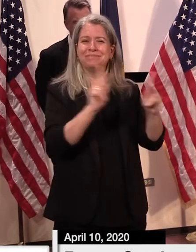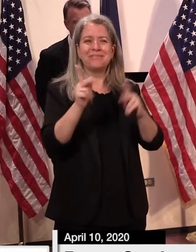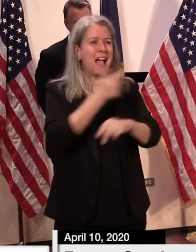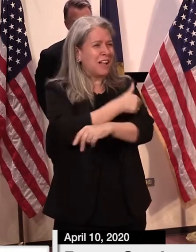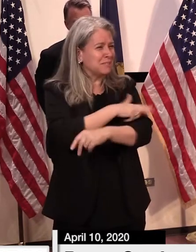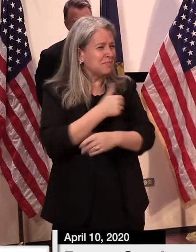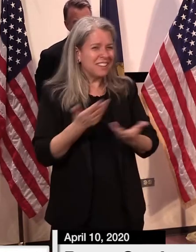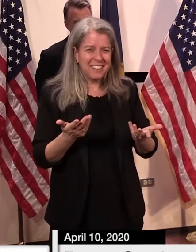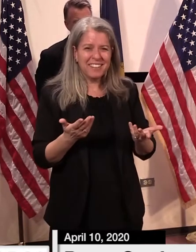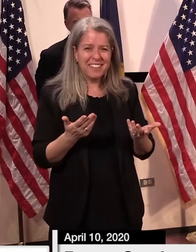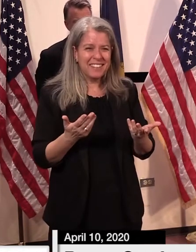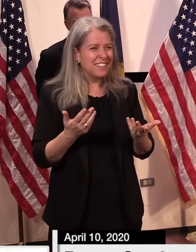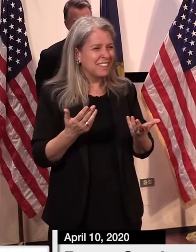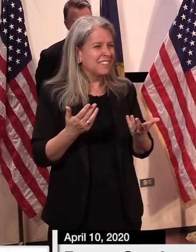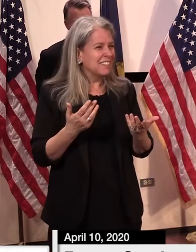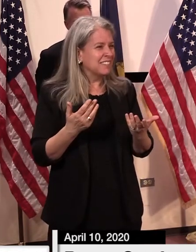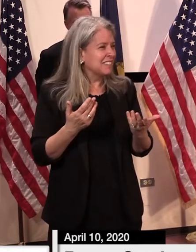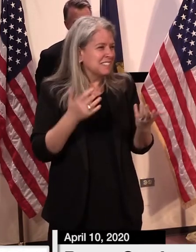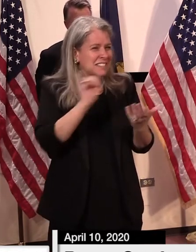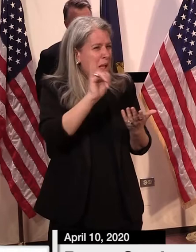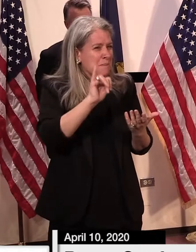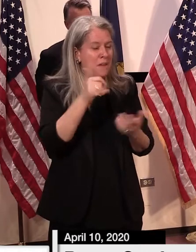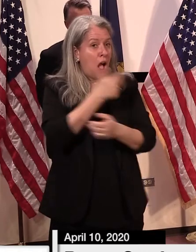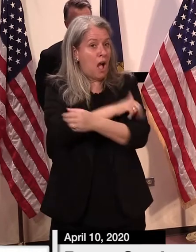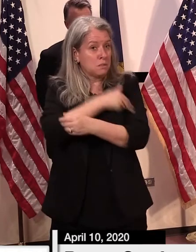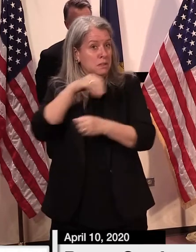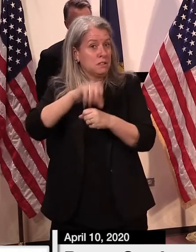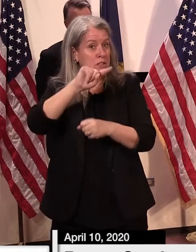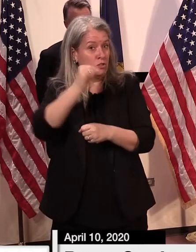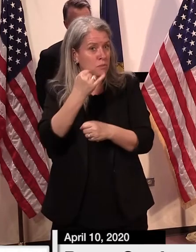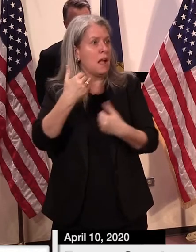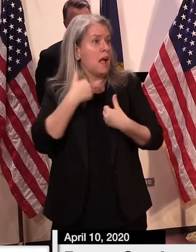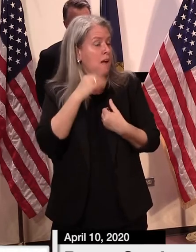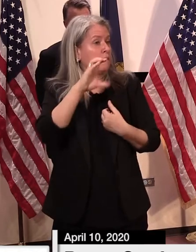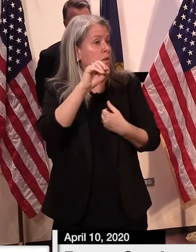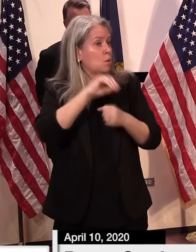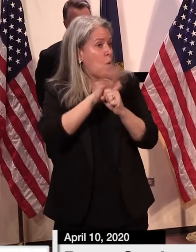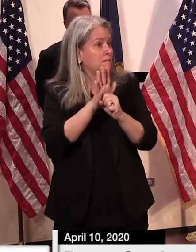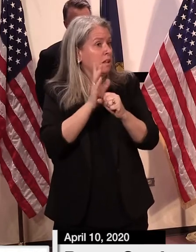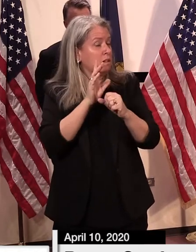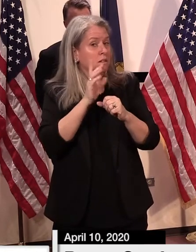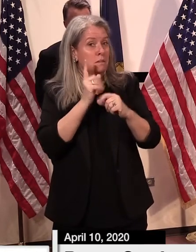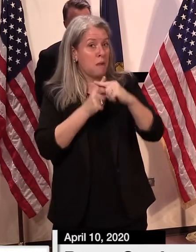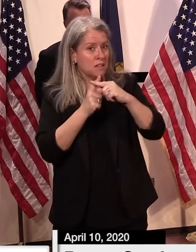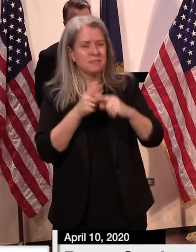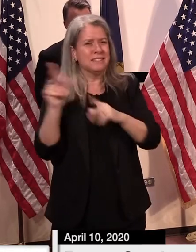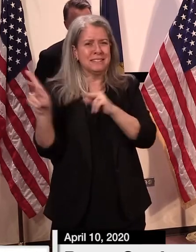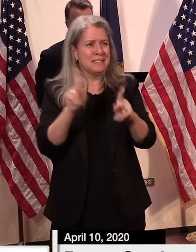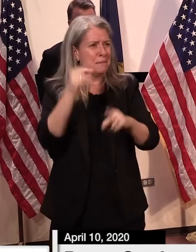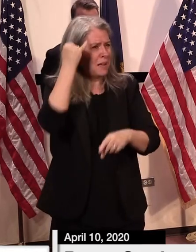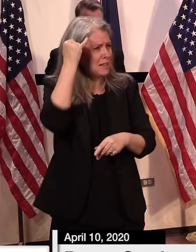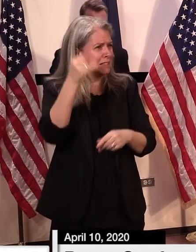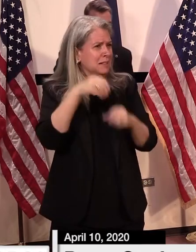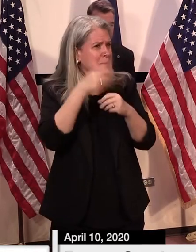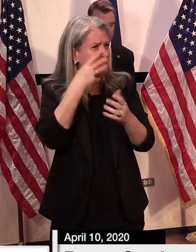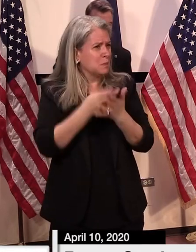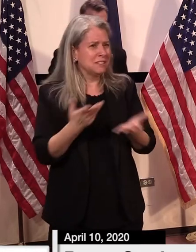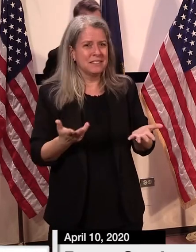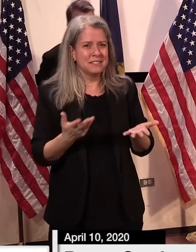operate in that area with COVID-19 patients, that we're going to have this throughout the state.